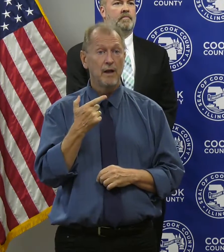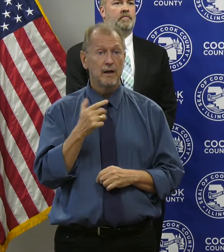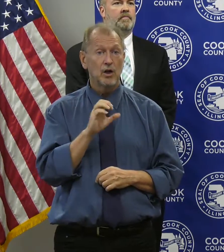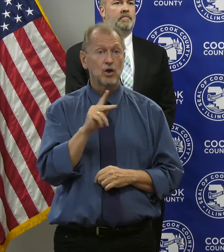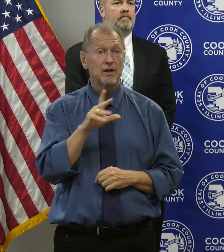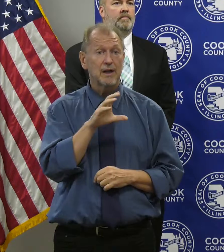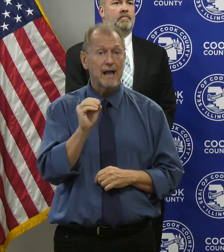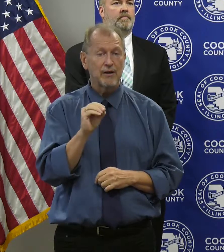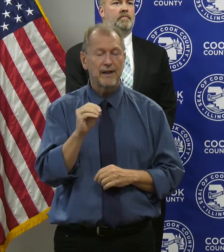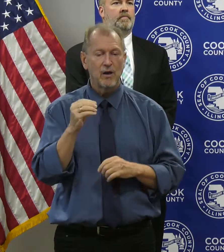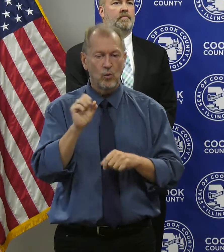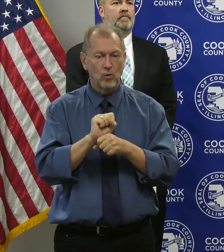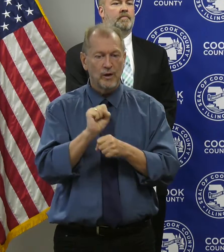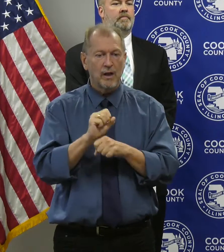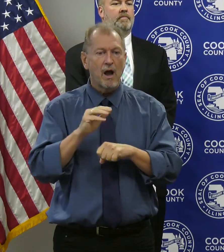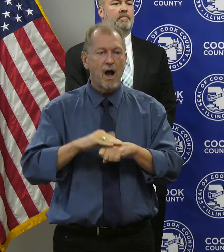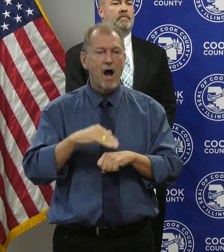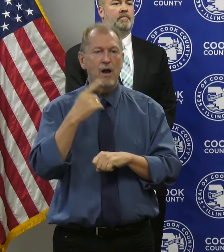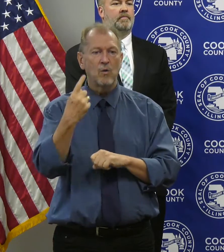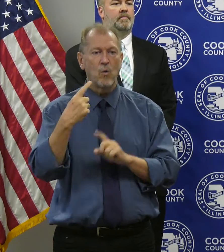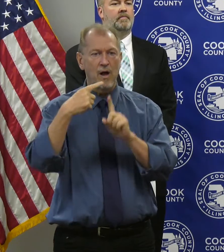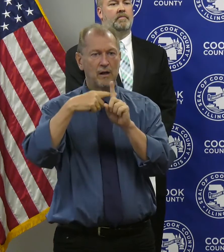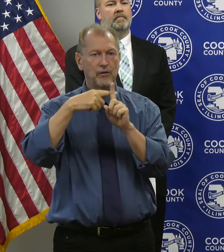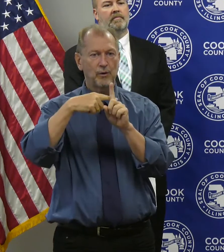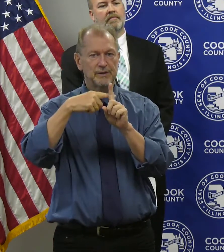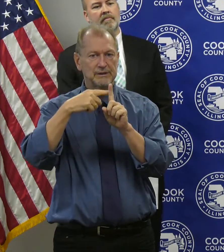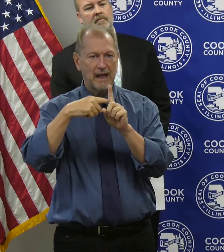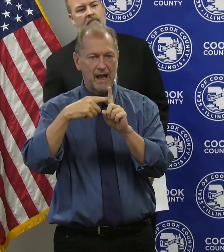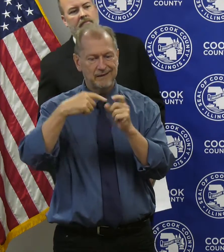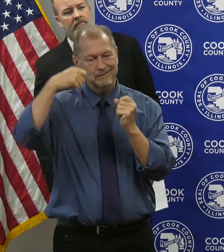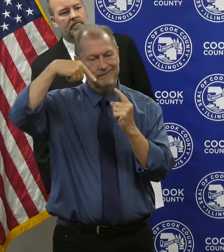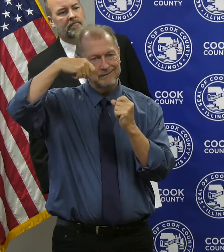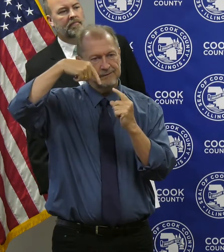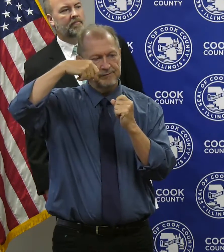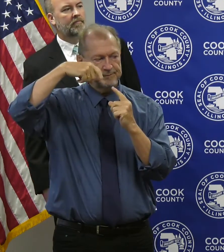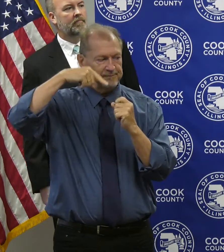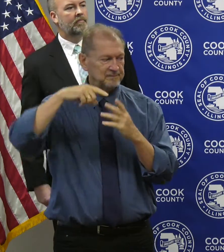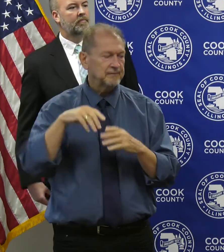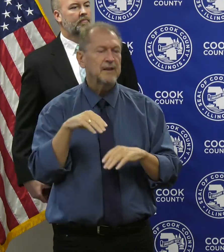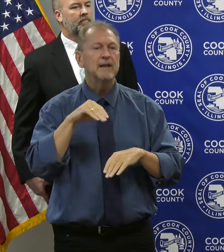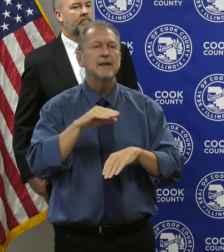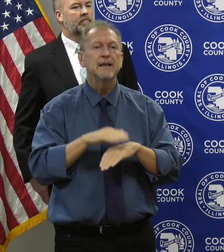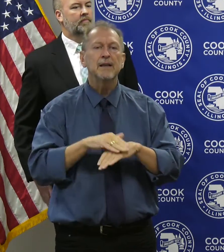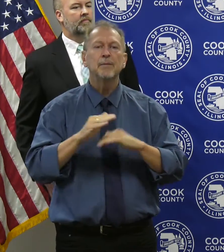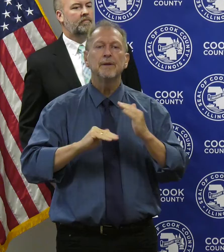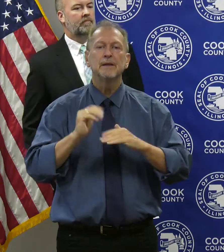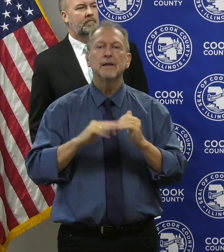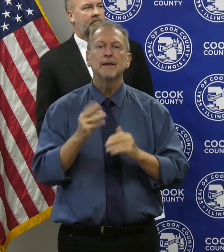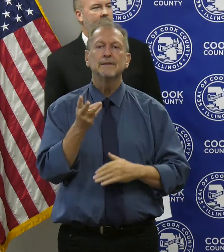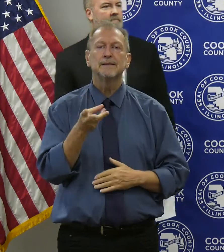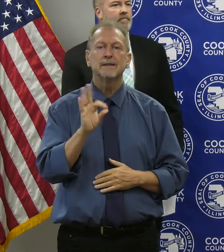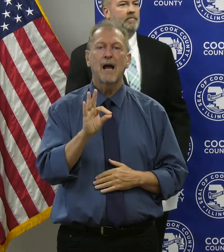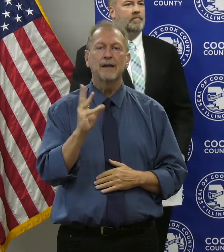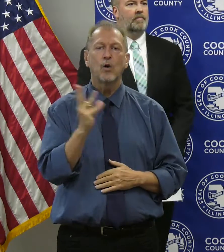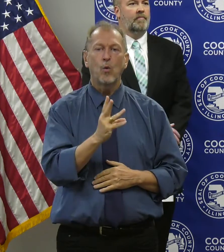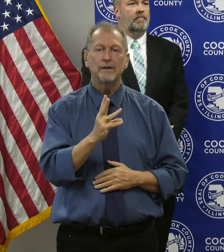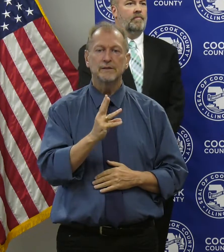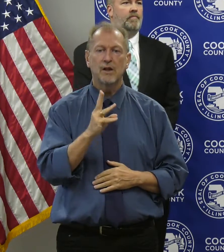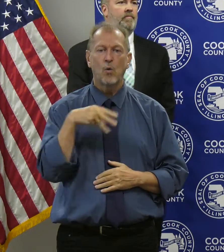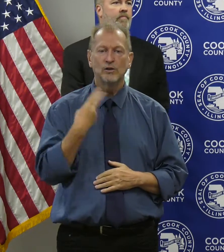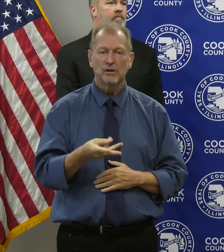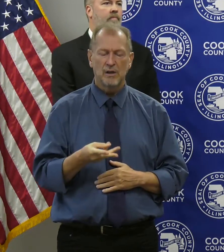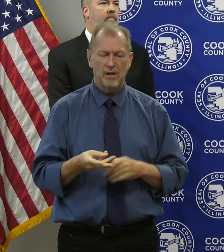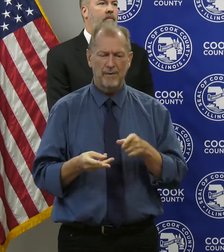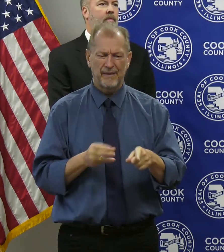pneumatic thermostat, wireless pneumatic thermostat, at 69 West Washington, but their staff was a little unsure about how our